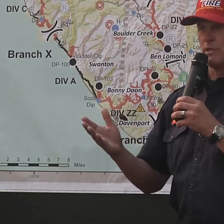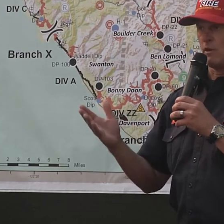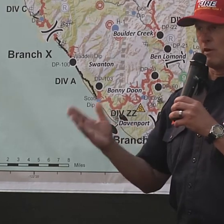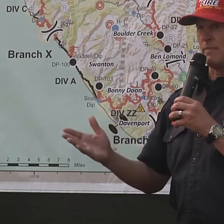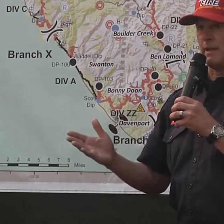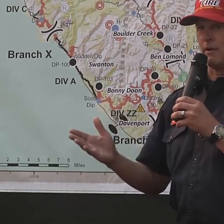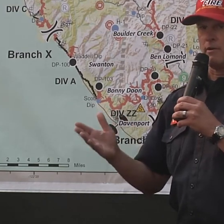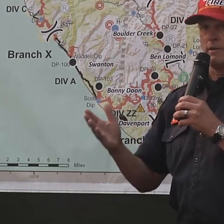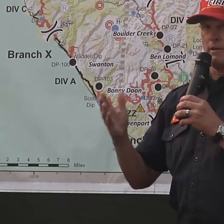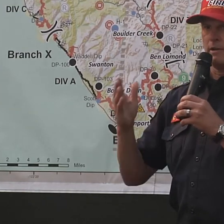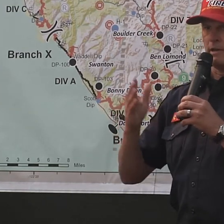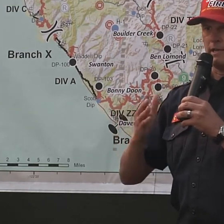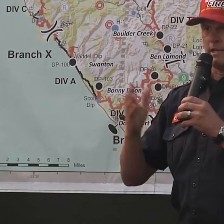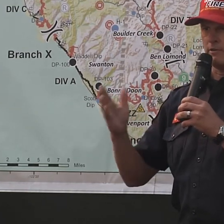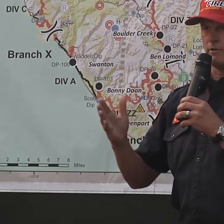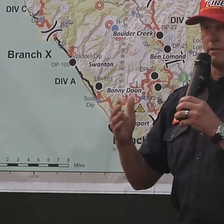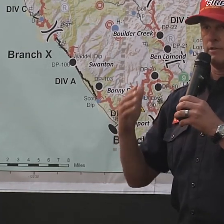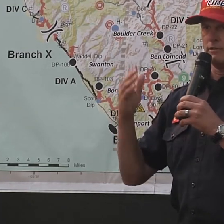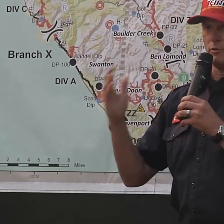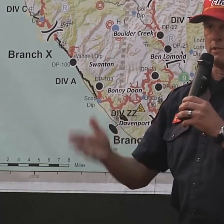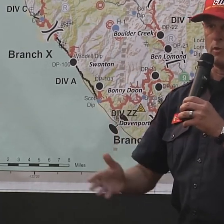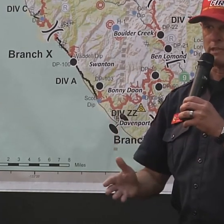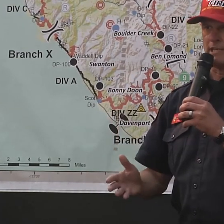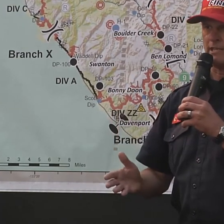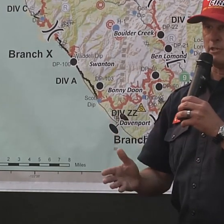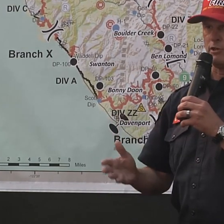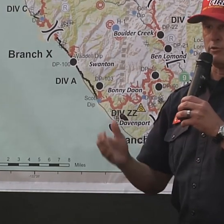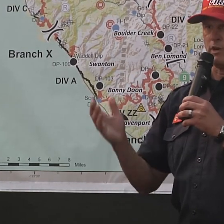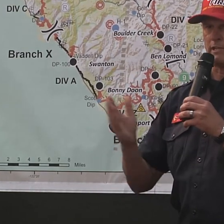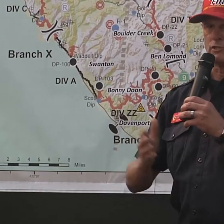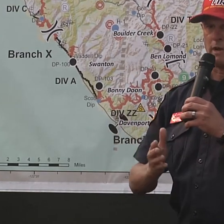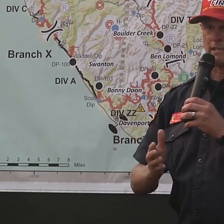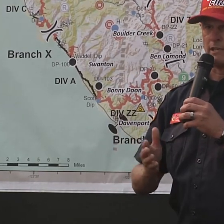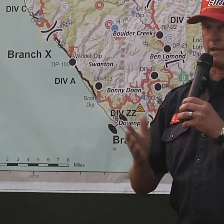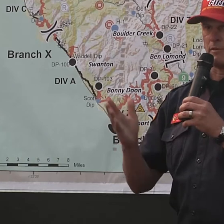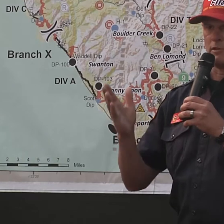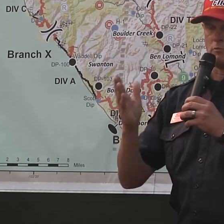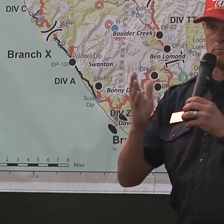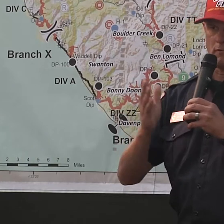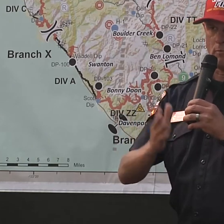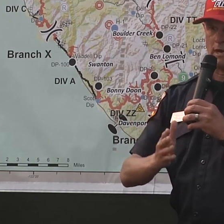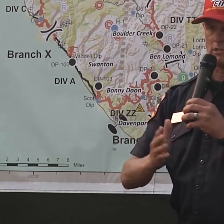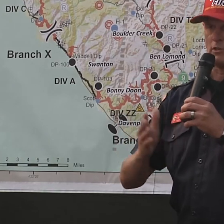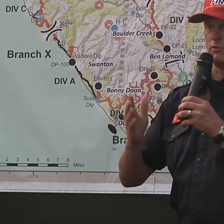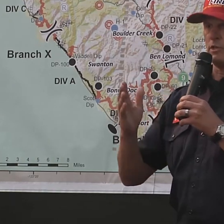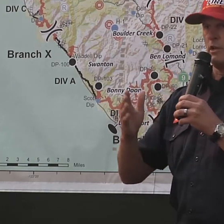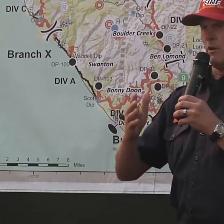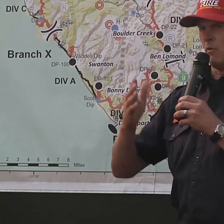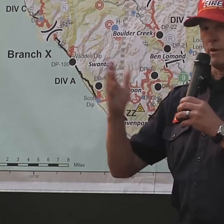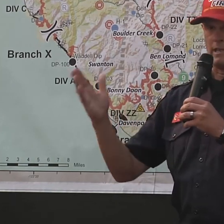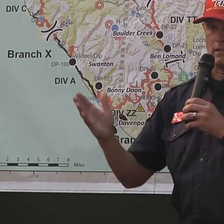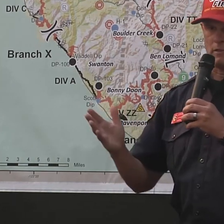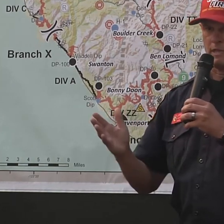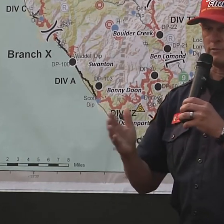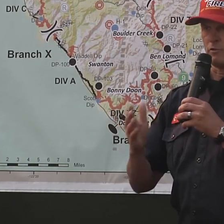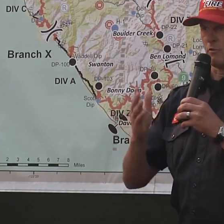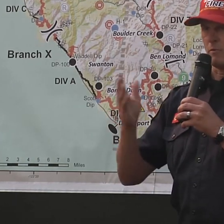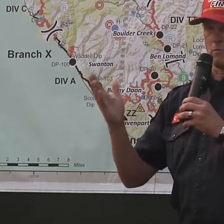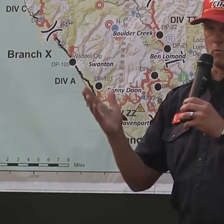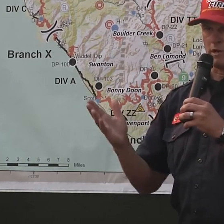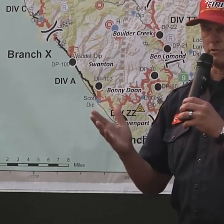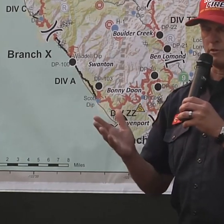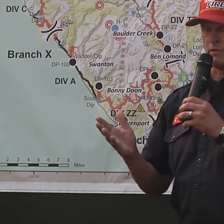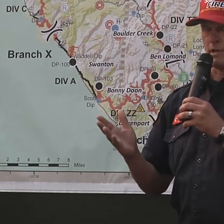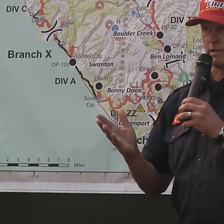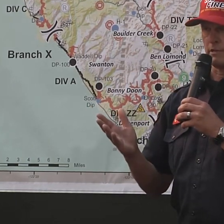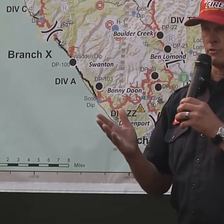crews are in there unhindered, doing the work they need to do. They're not distracted to perform rescues or any of those things or